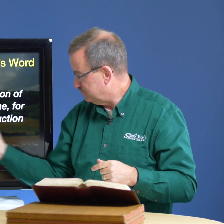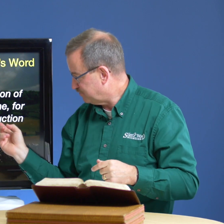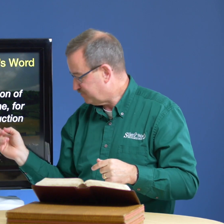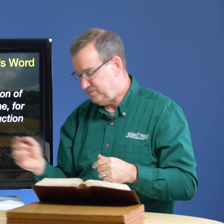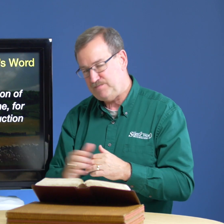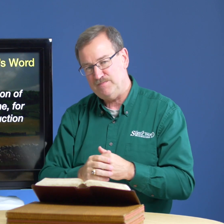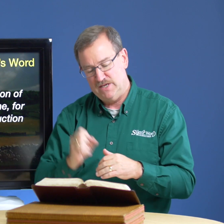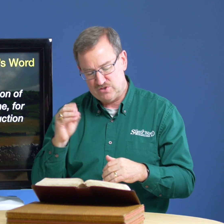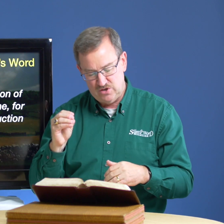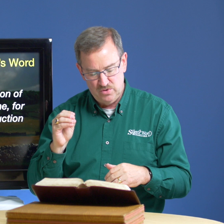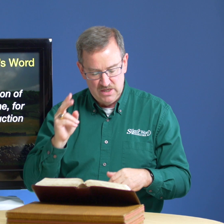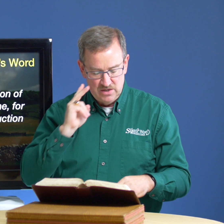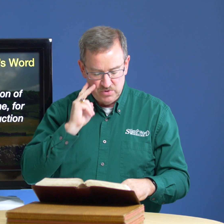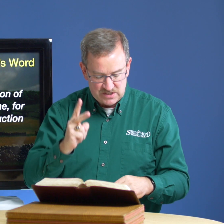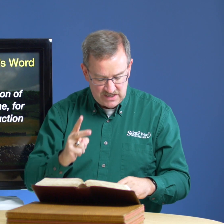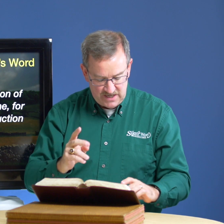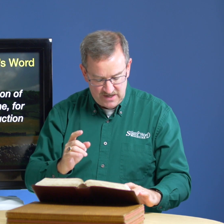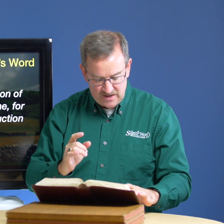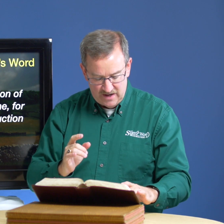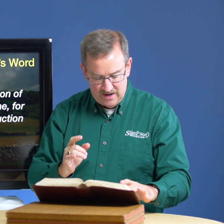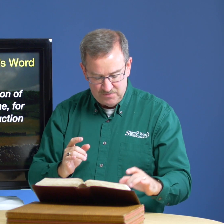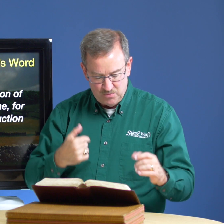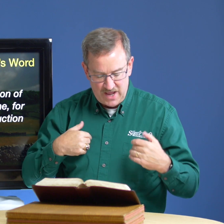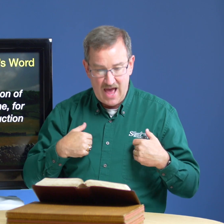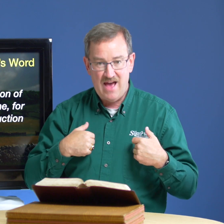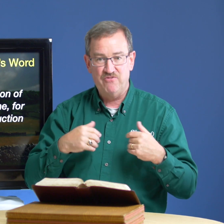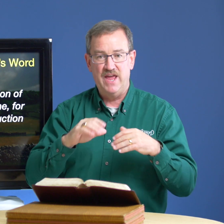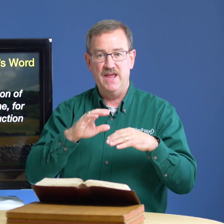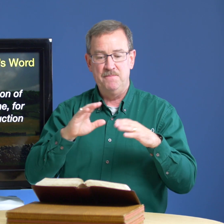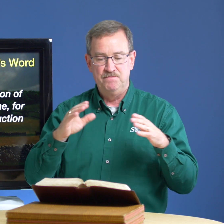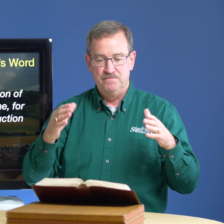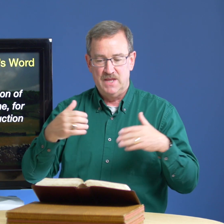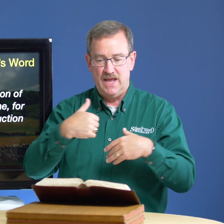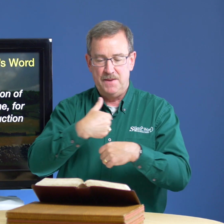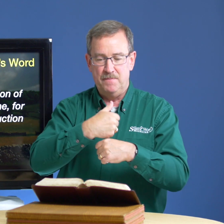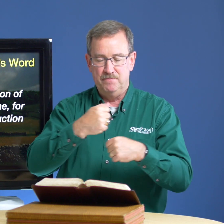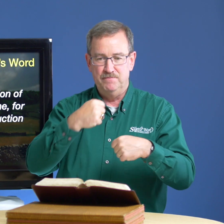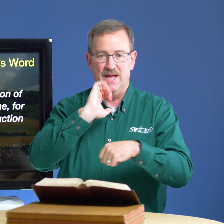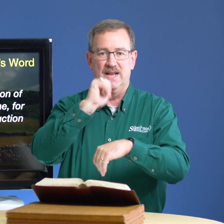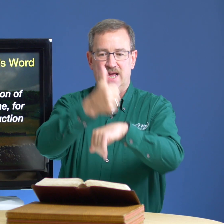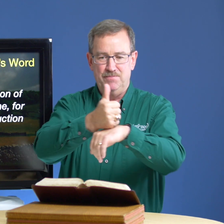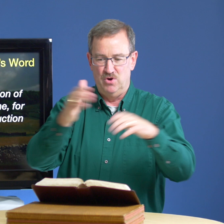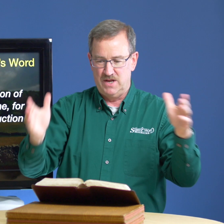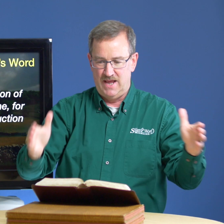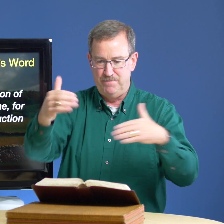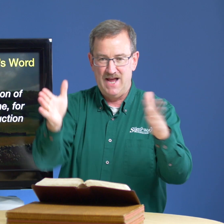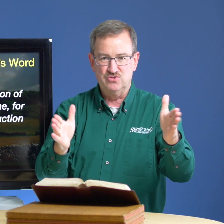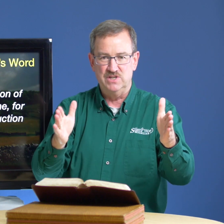and so we see uh that we have a a a landmark a boundary